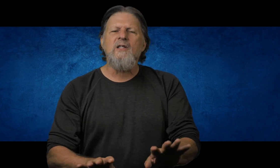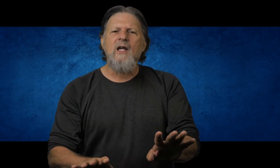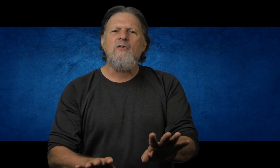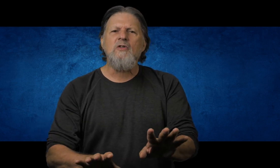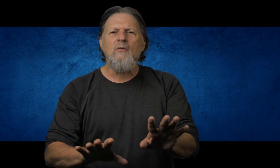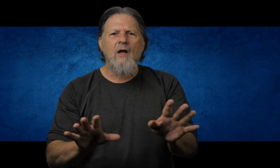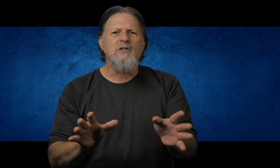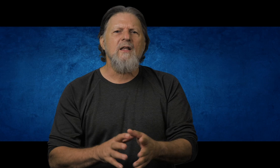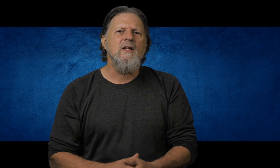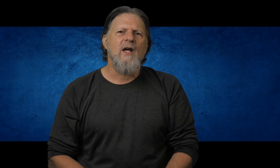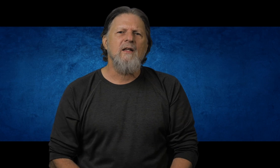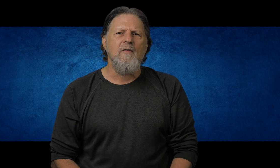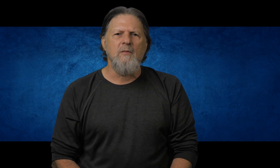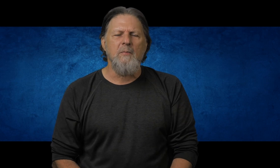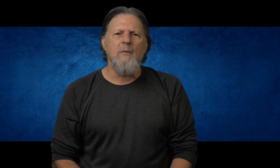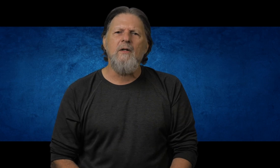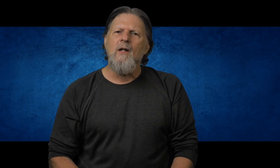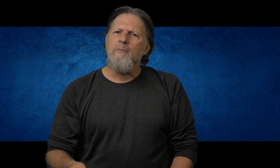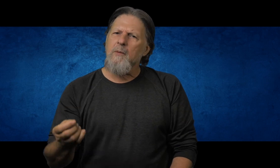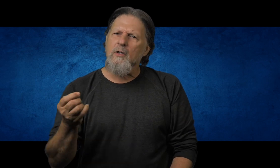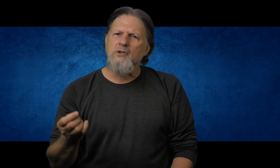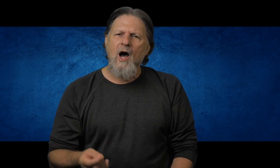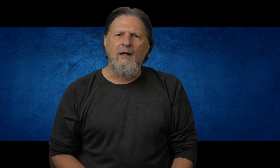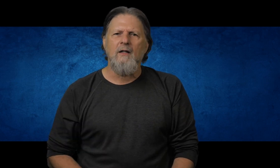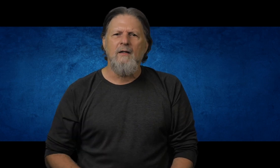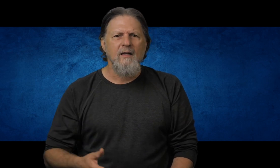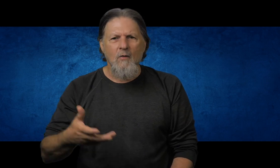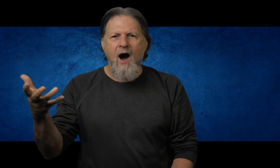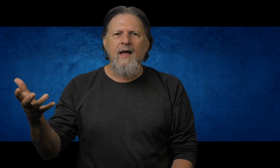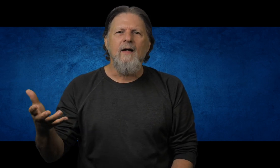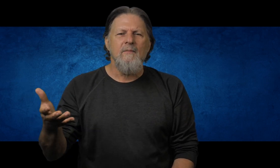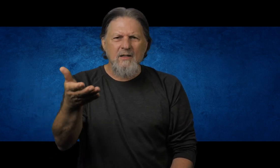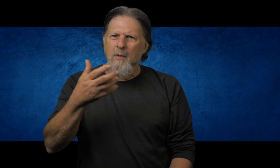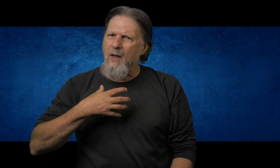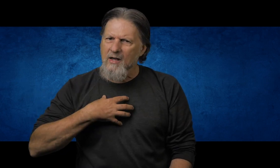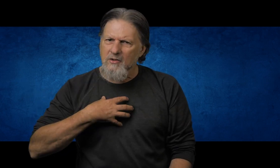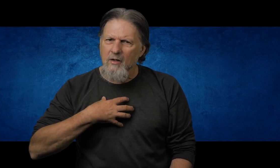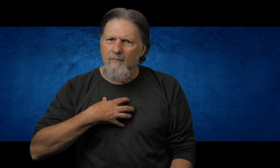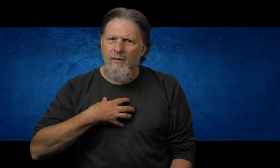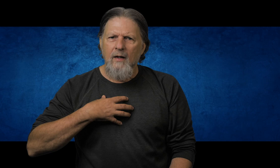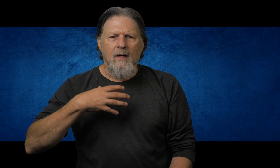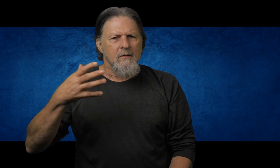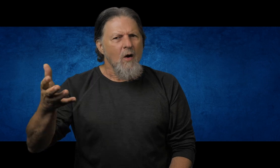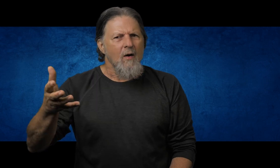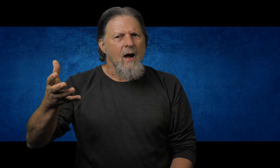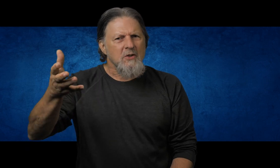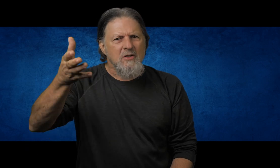it's interesting when I've said things like that from the pulpit. People are shocked. I think, why? Because I'm a pastor? No, I'm just